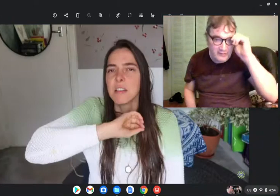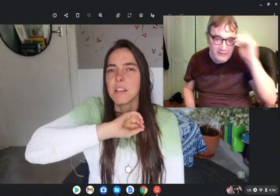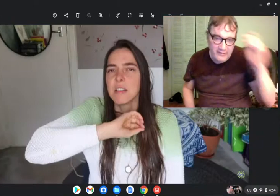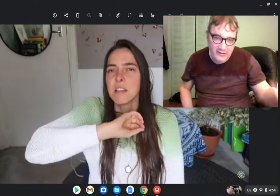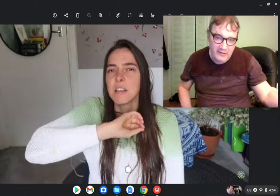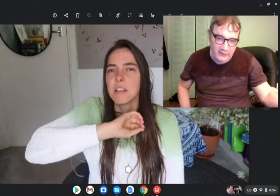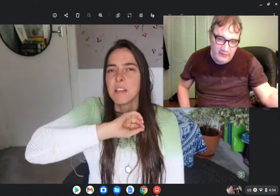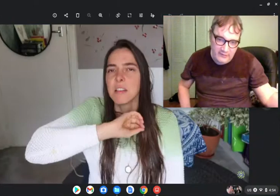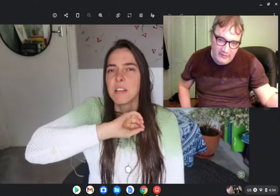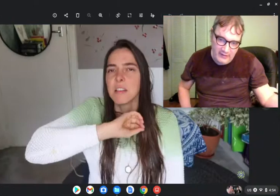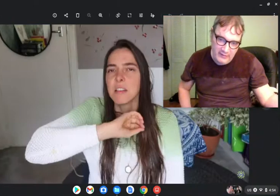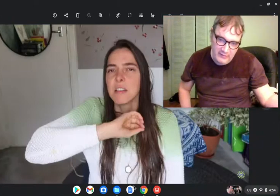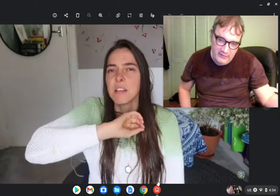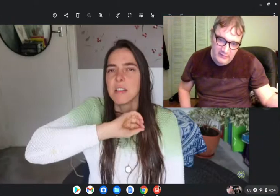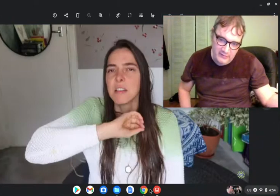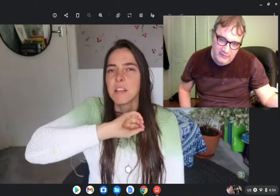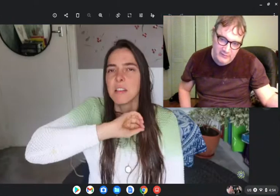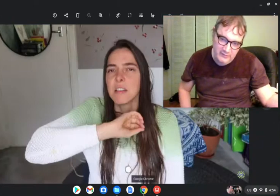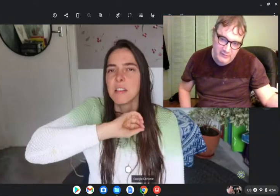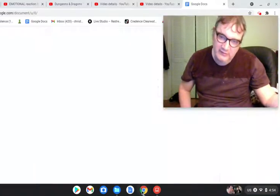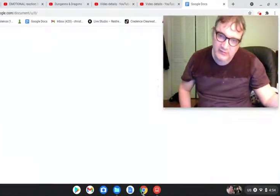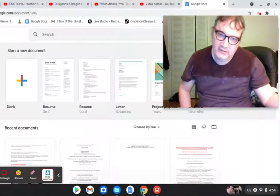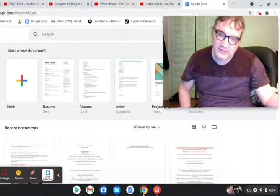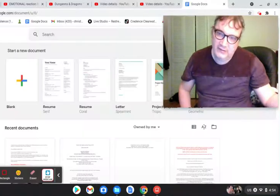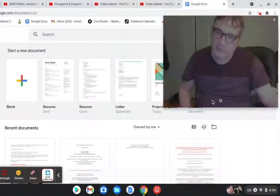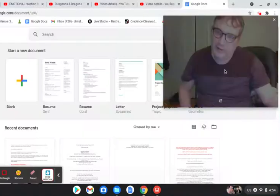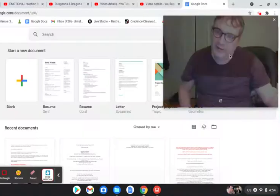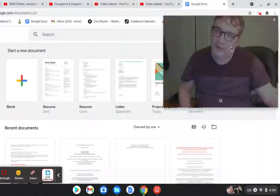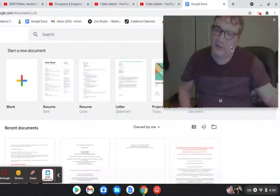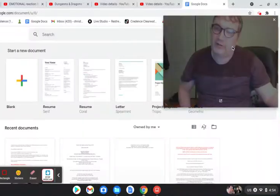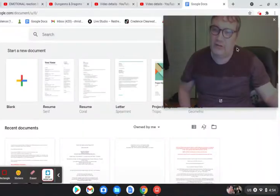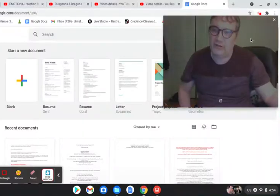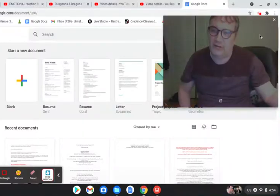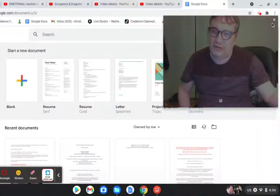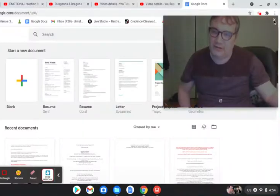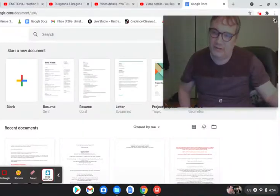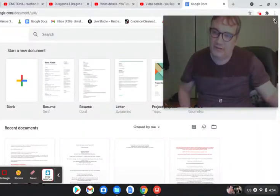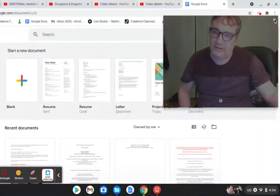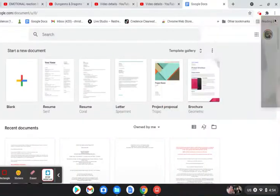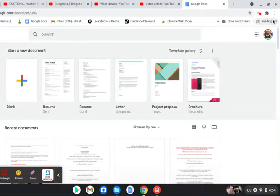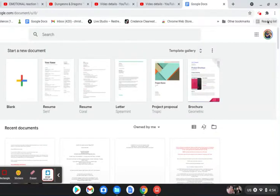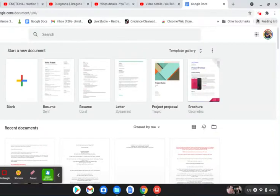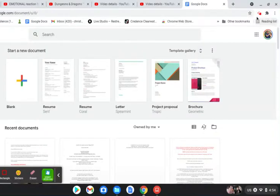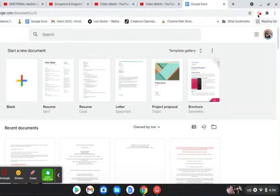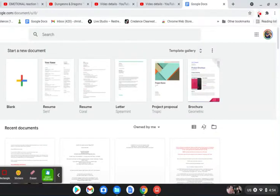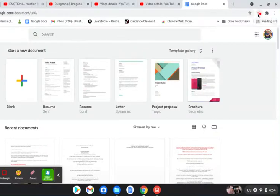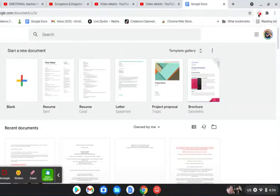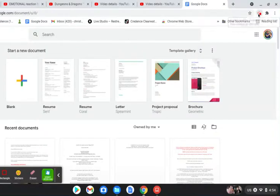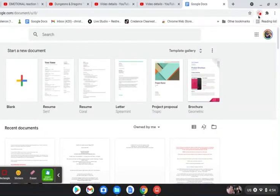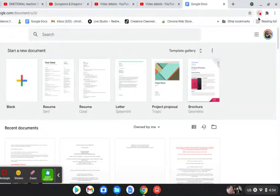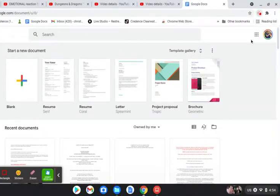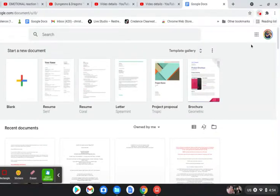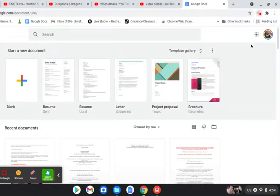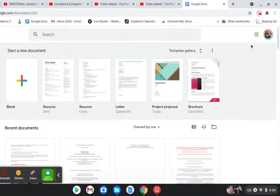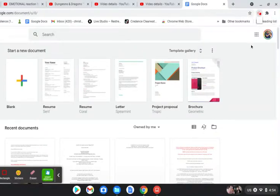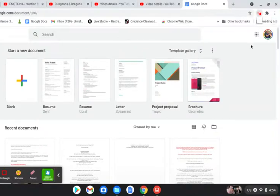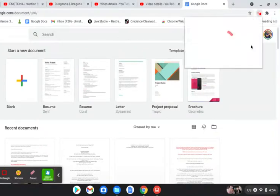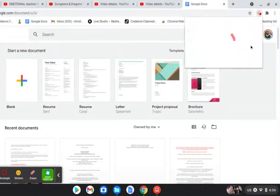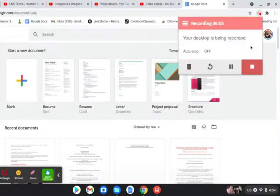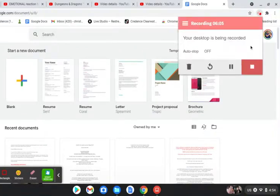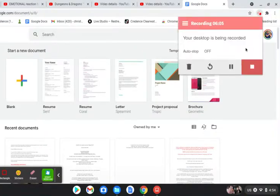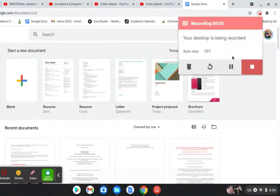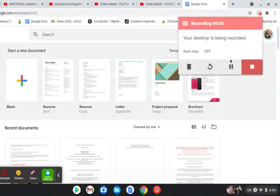well enough of this video wow that girl looks good wrong*** that's right yeah